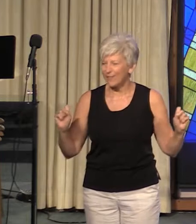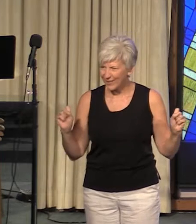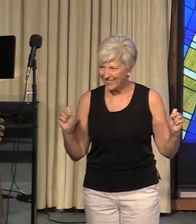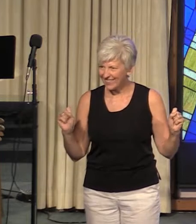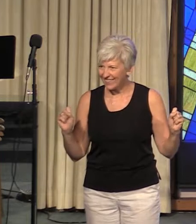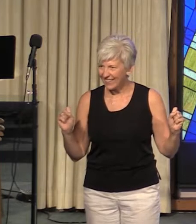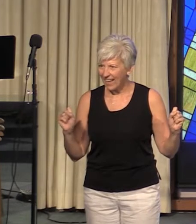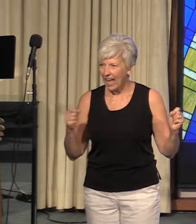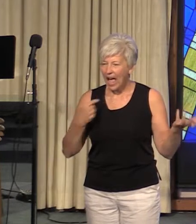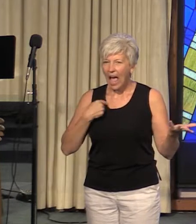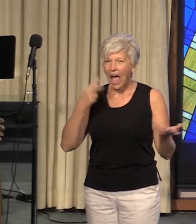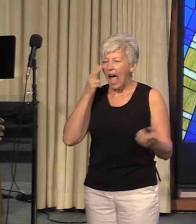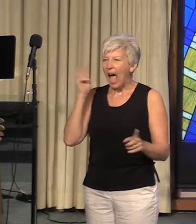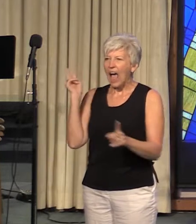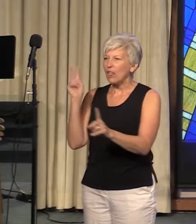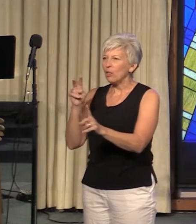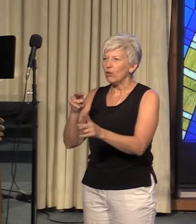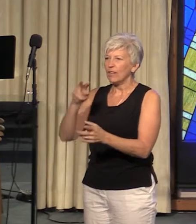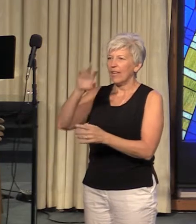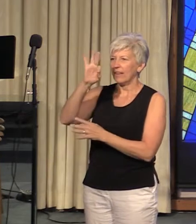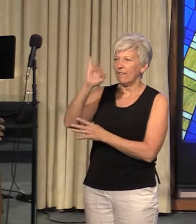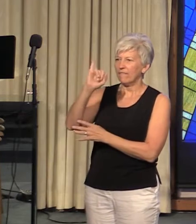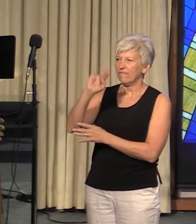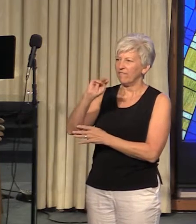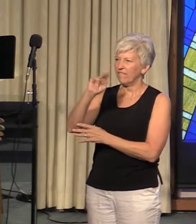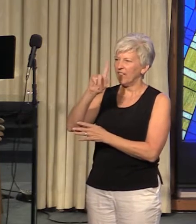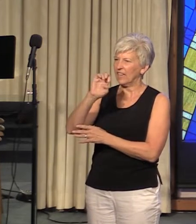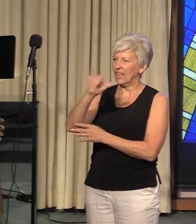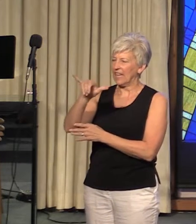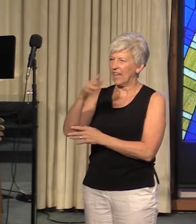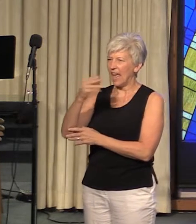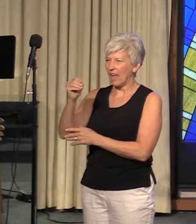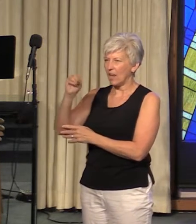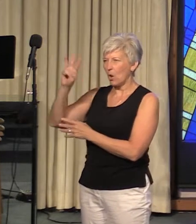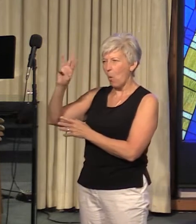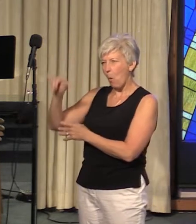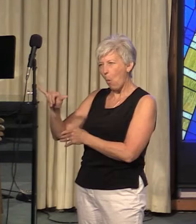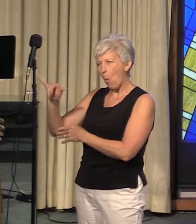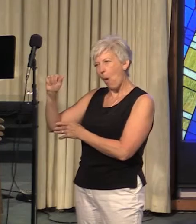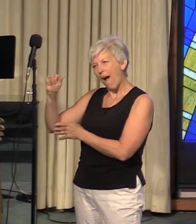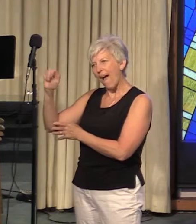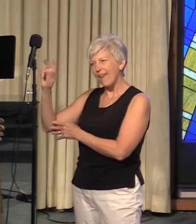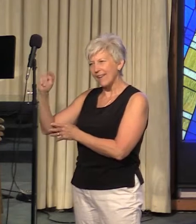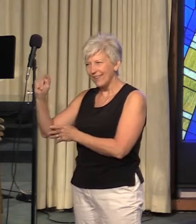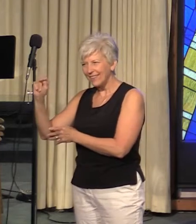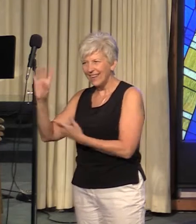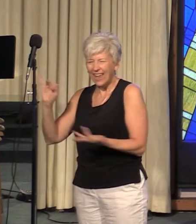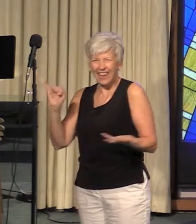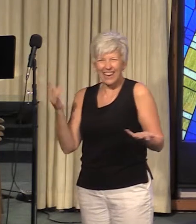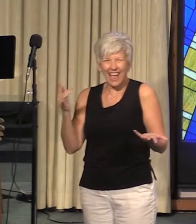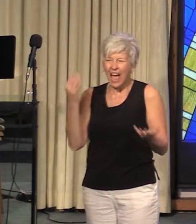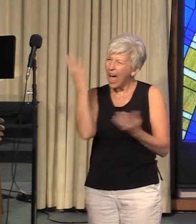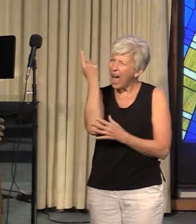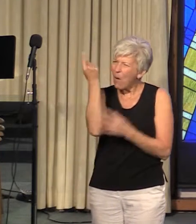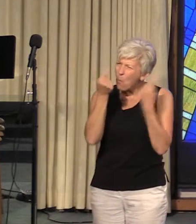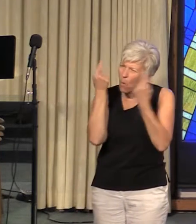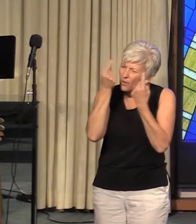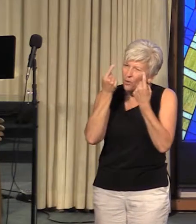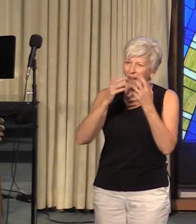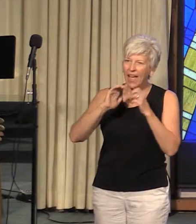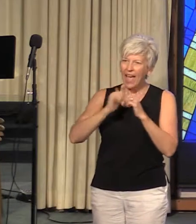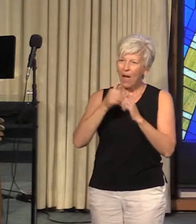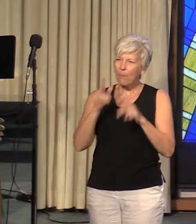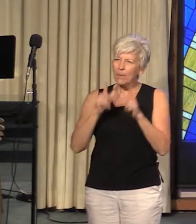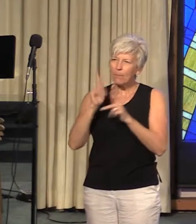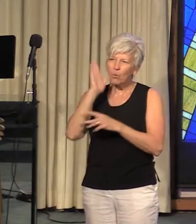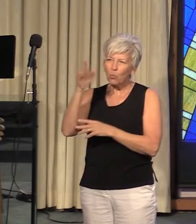at Finley and at Wyatt, and I wonder how people could think a child could have come